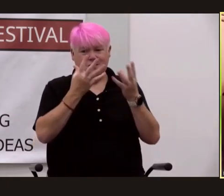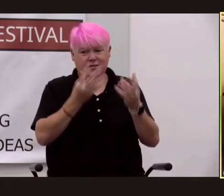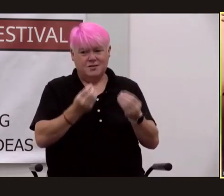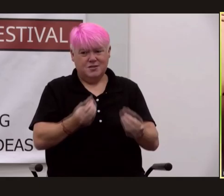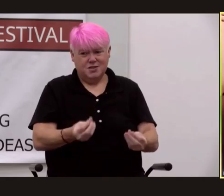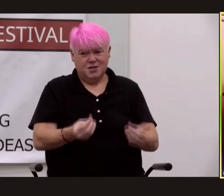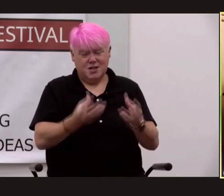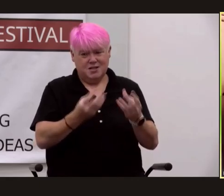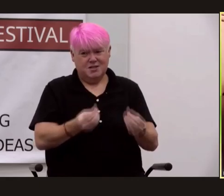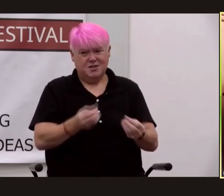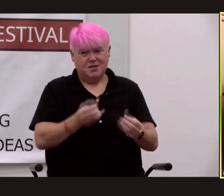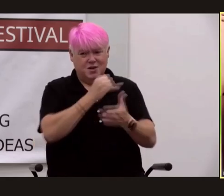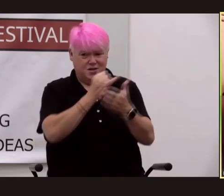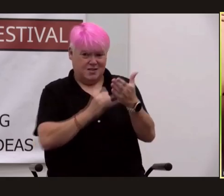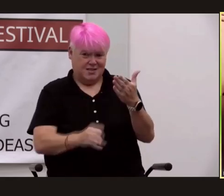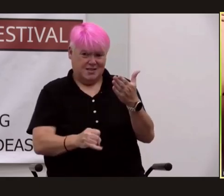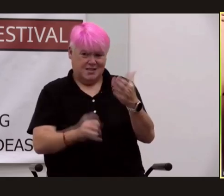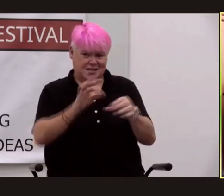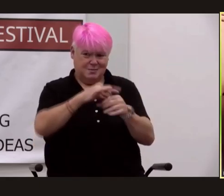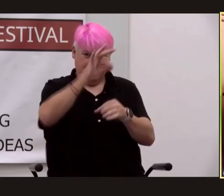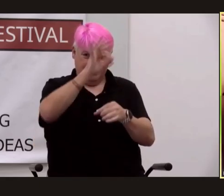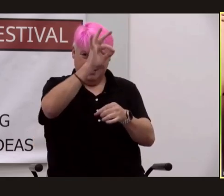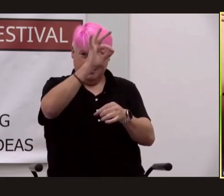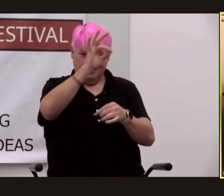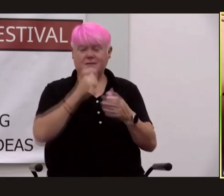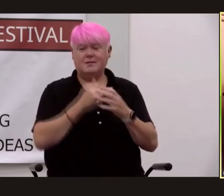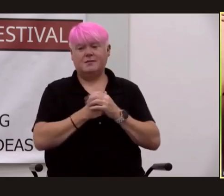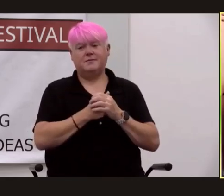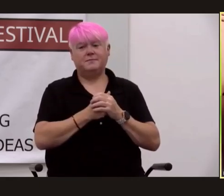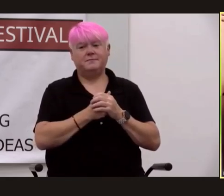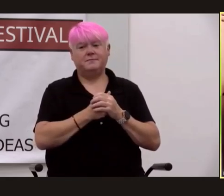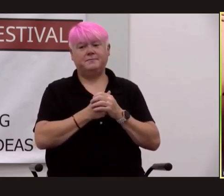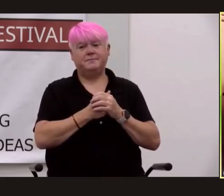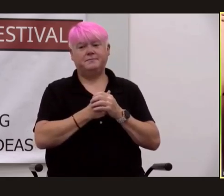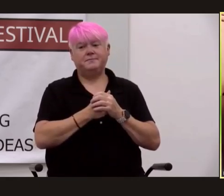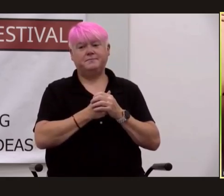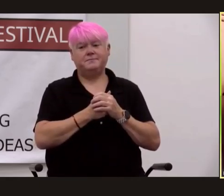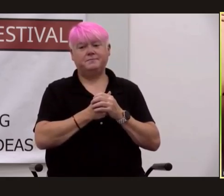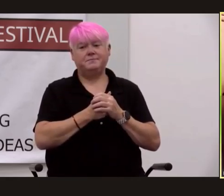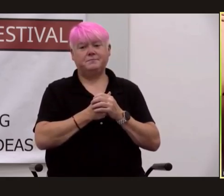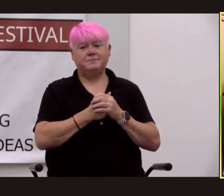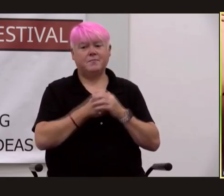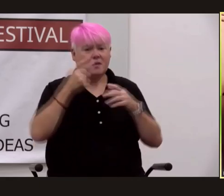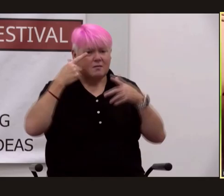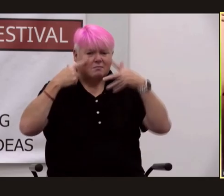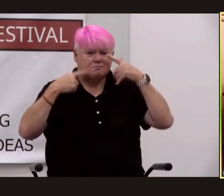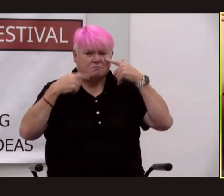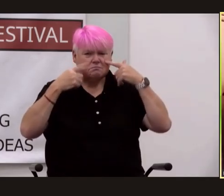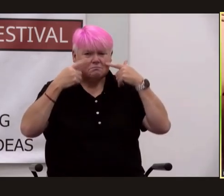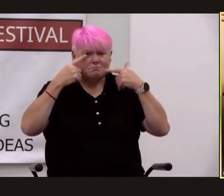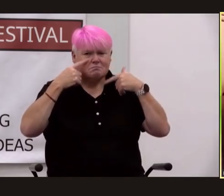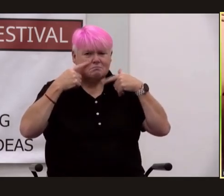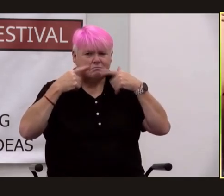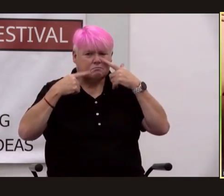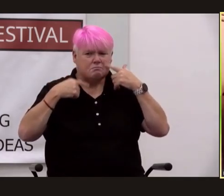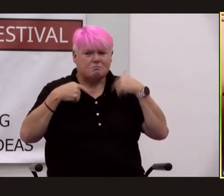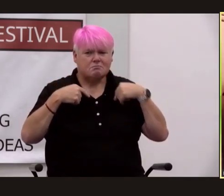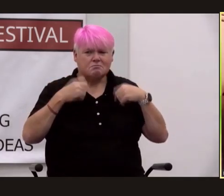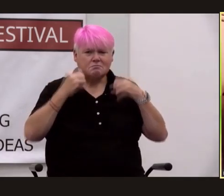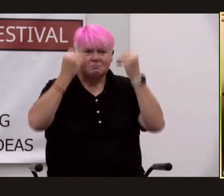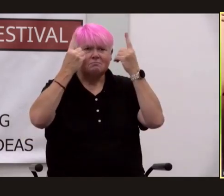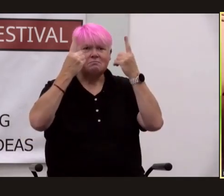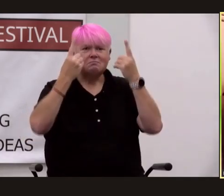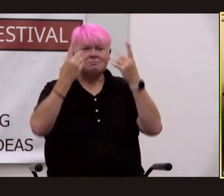spirit loved the witness on his cheeks surprised him and oft he lifted his empty